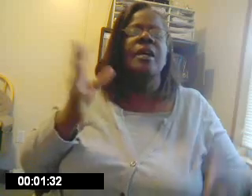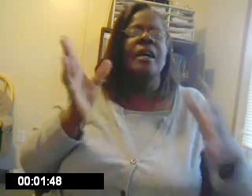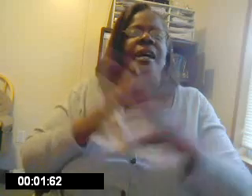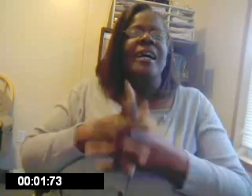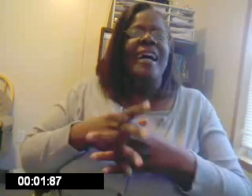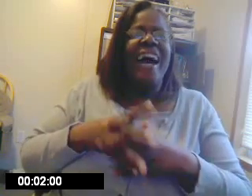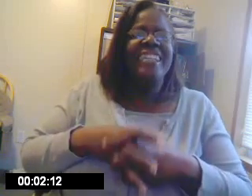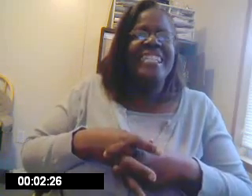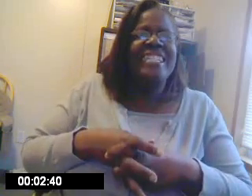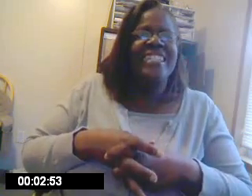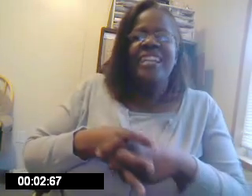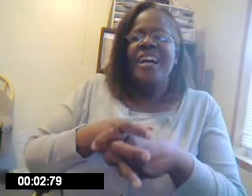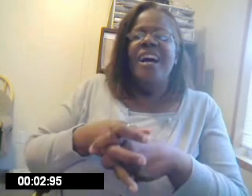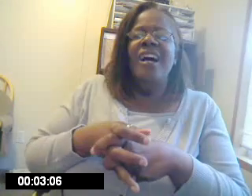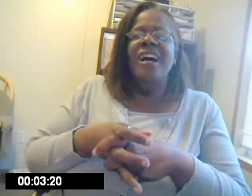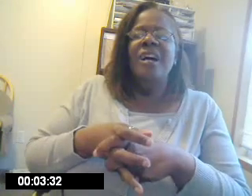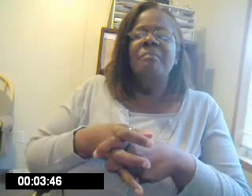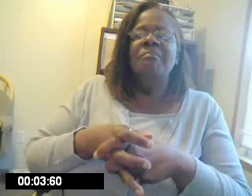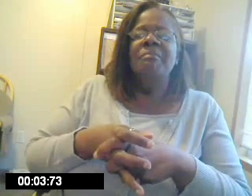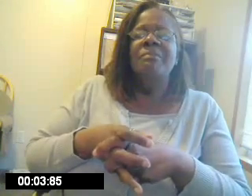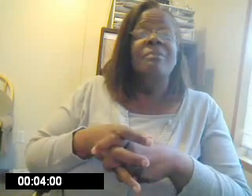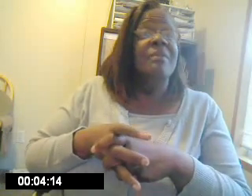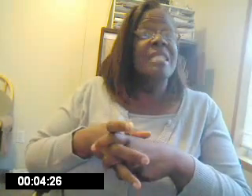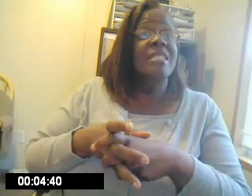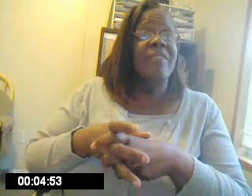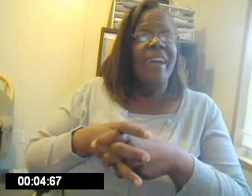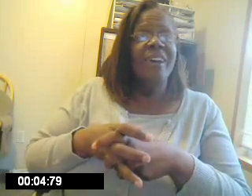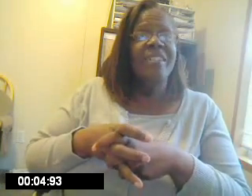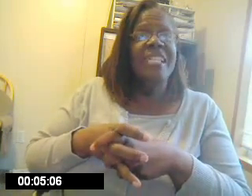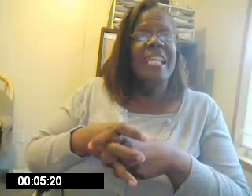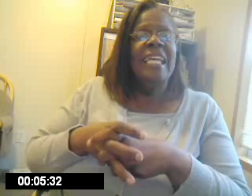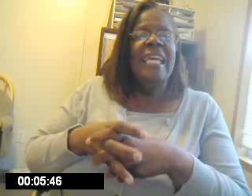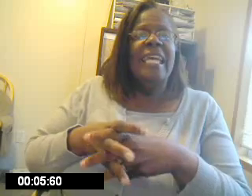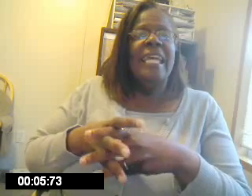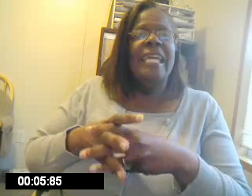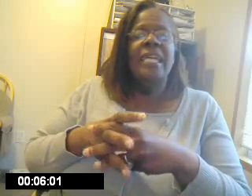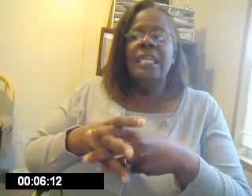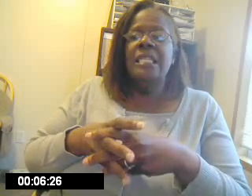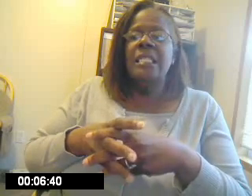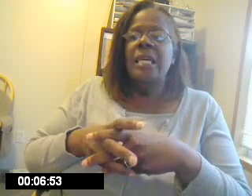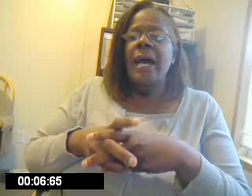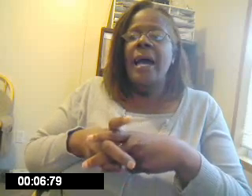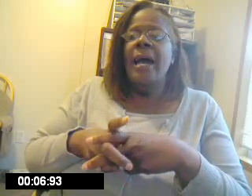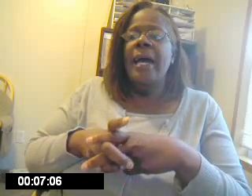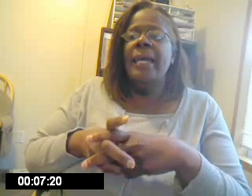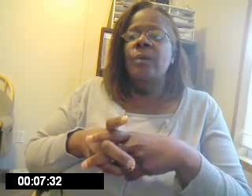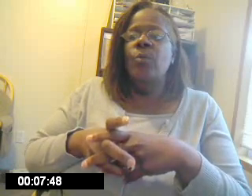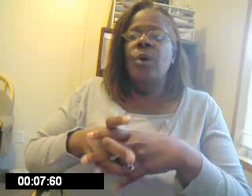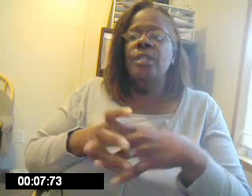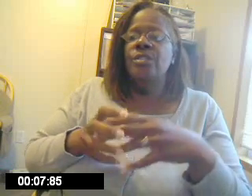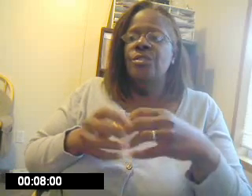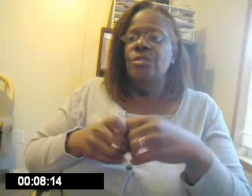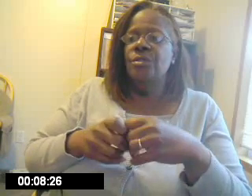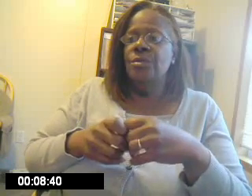Hi Linda, this is Val and I wanted to,